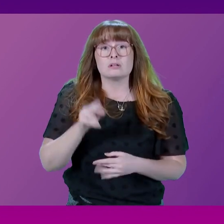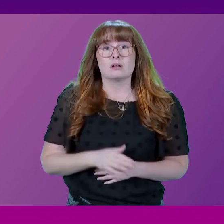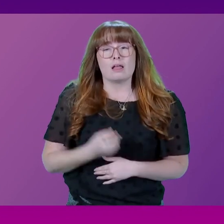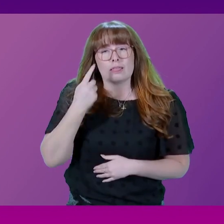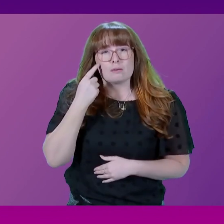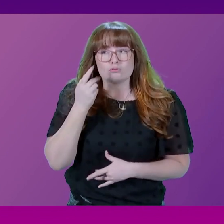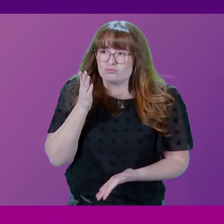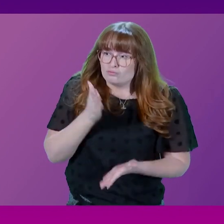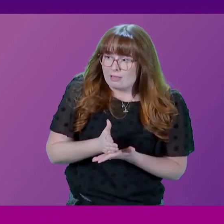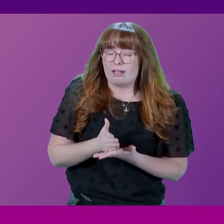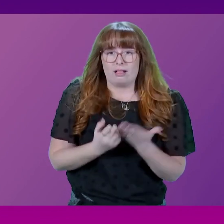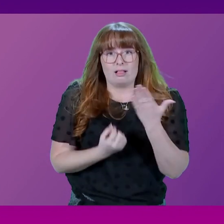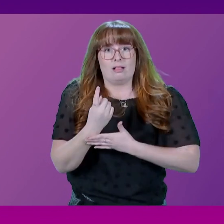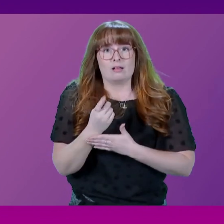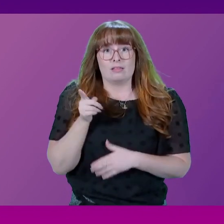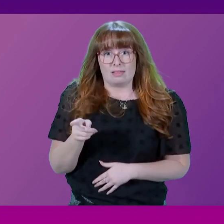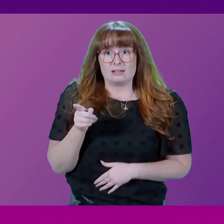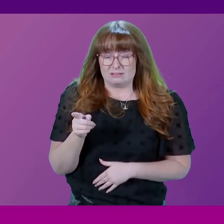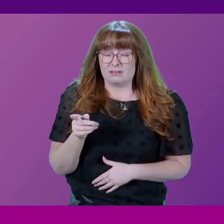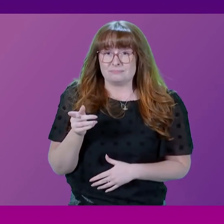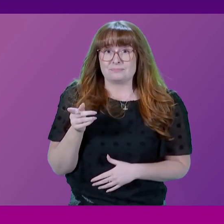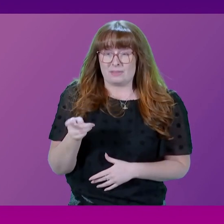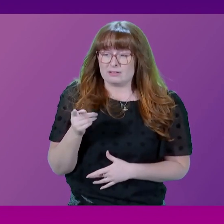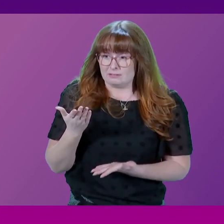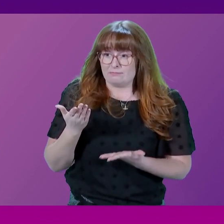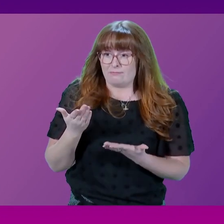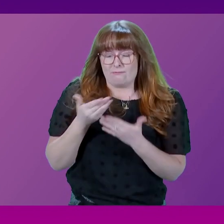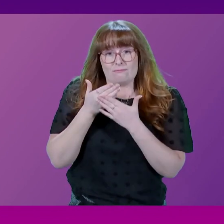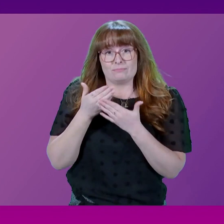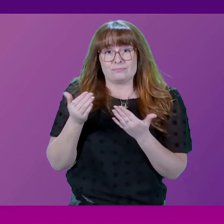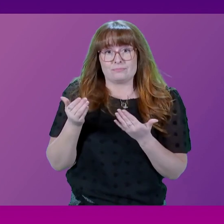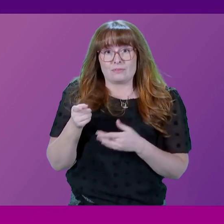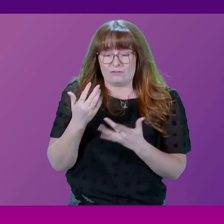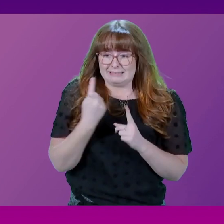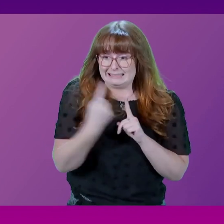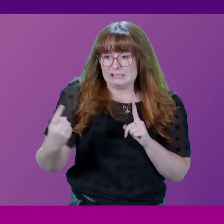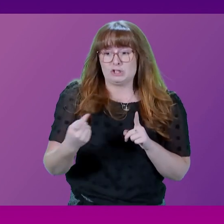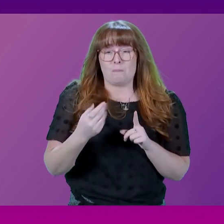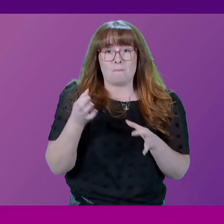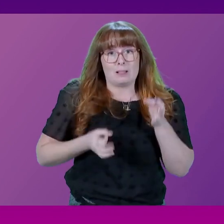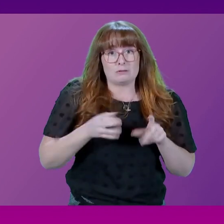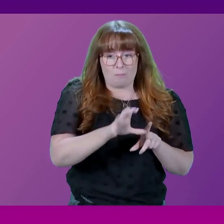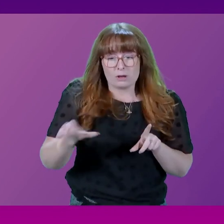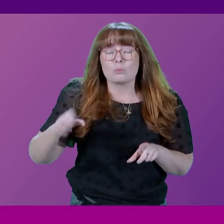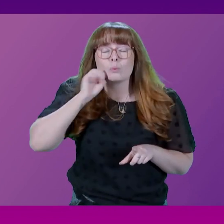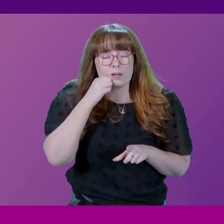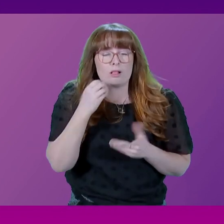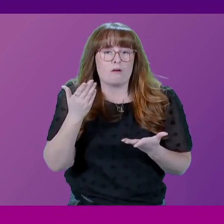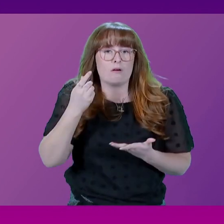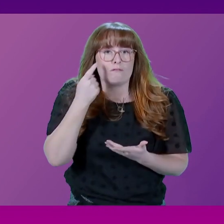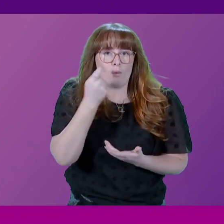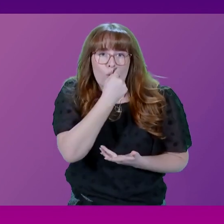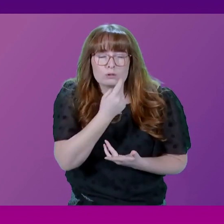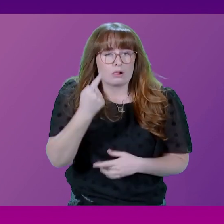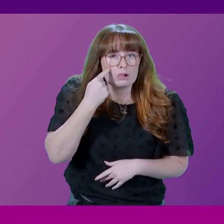terms increases in Police Scotland's budget, that's a fair enough call for any political party to make. of course we'll give that consideration when it comes